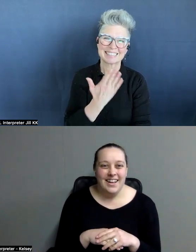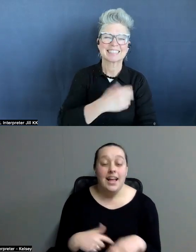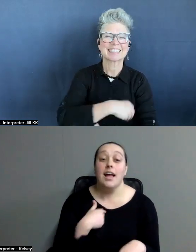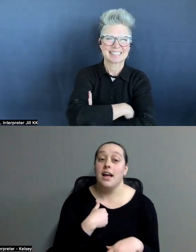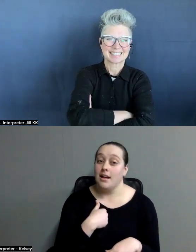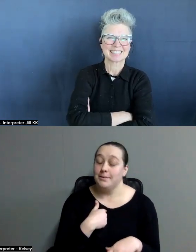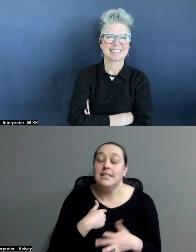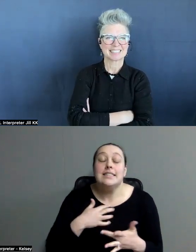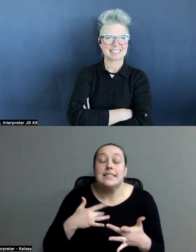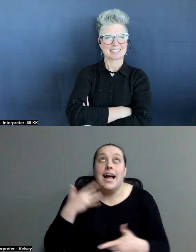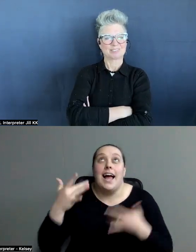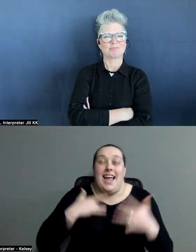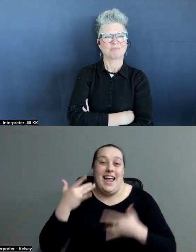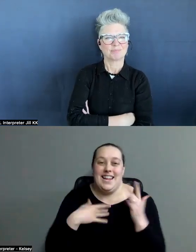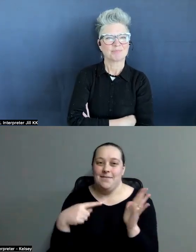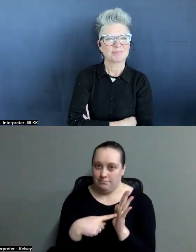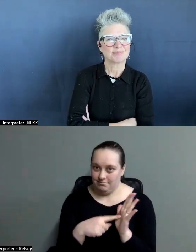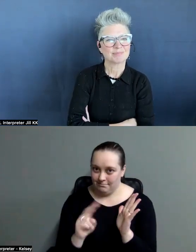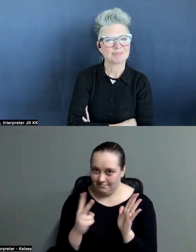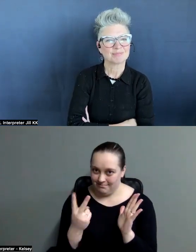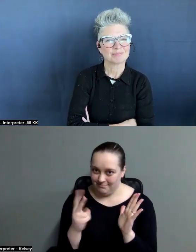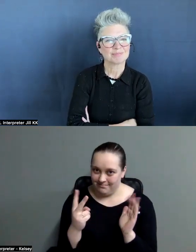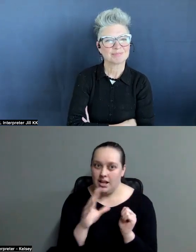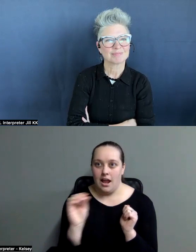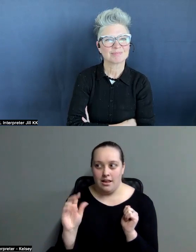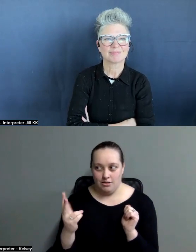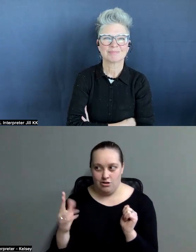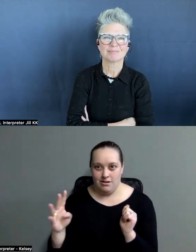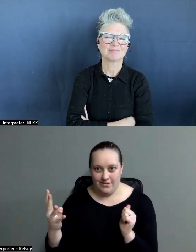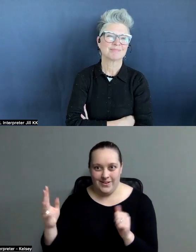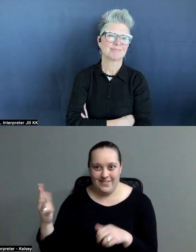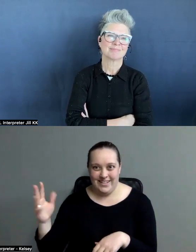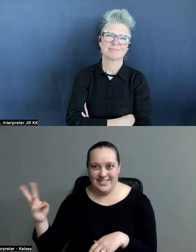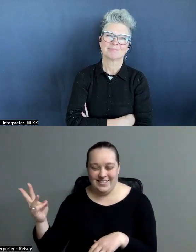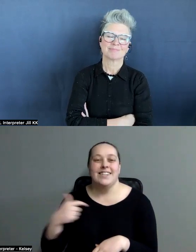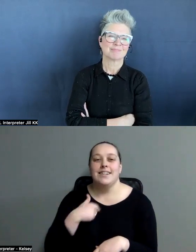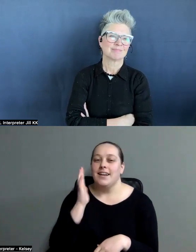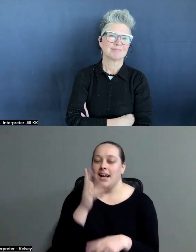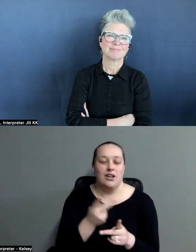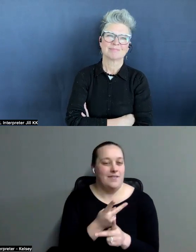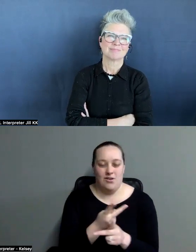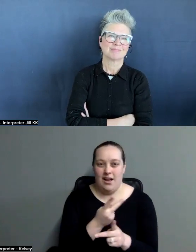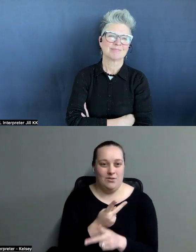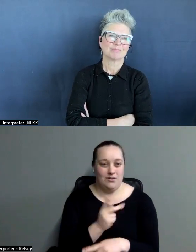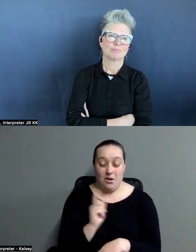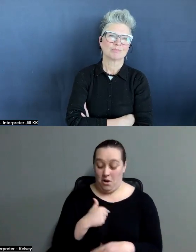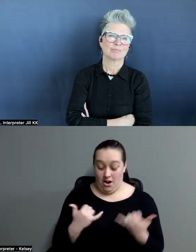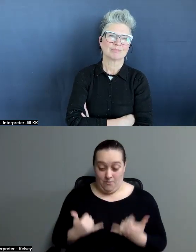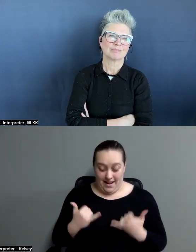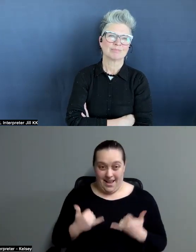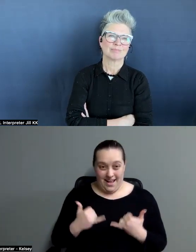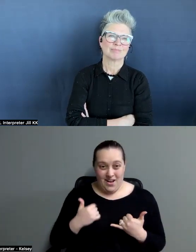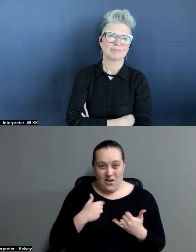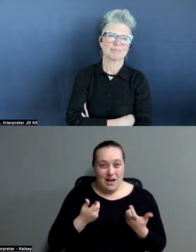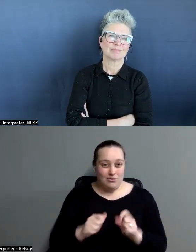forward to that. And the next, and the next, I will figure out where I am now trying to find